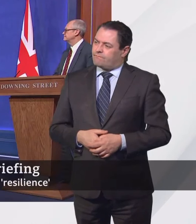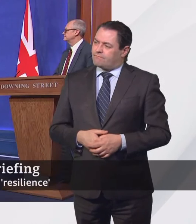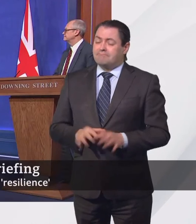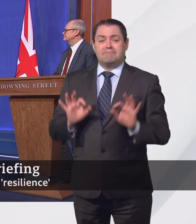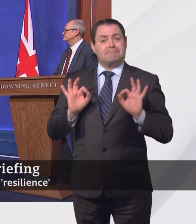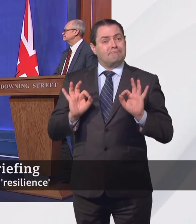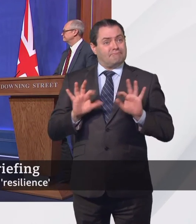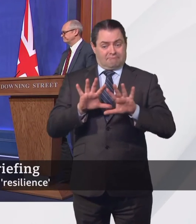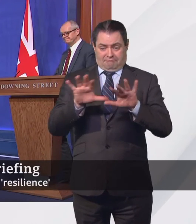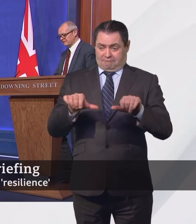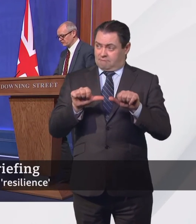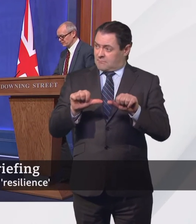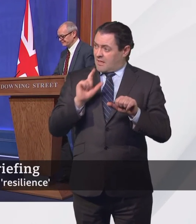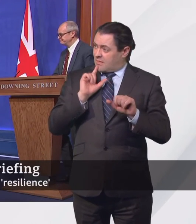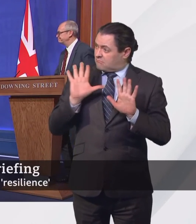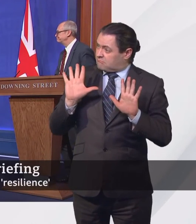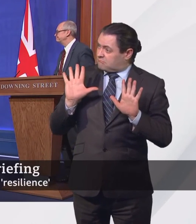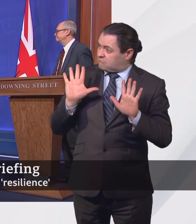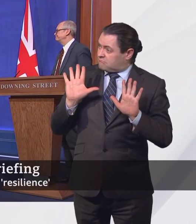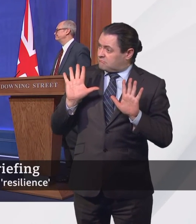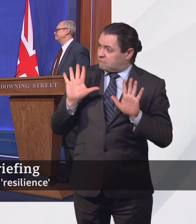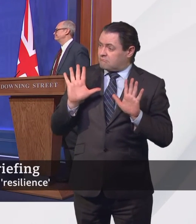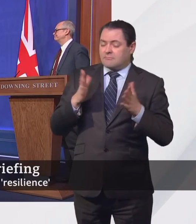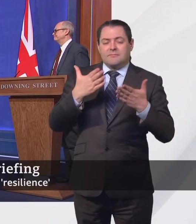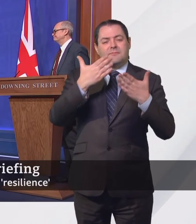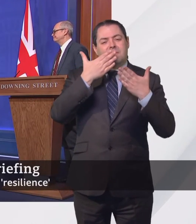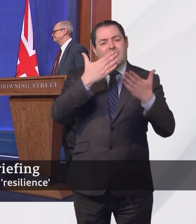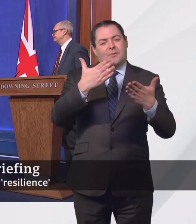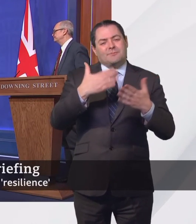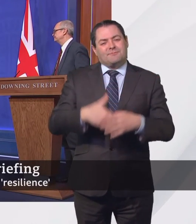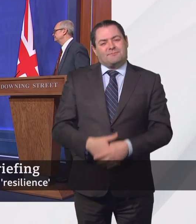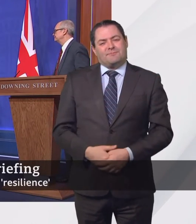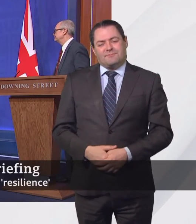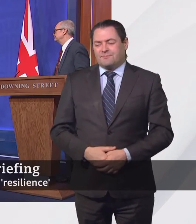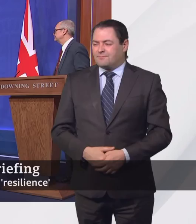Brilliant. think that's anything to add, Patrick. No, thank you all very much. See you next time.